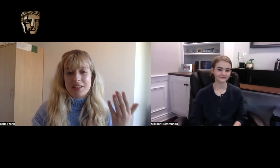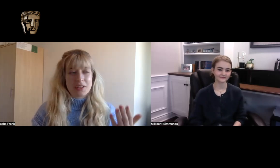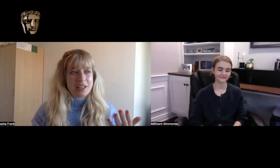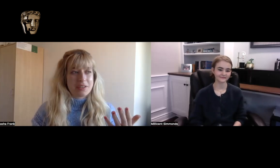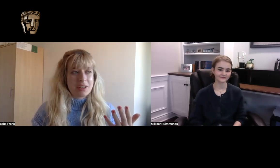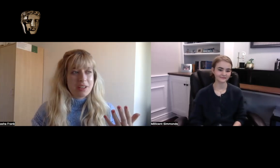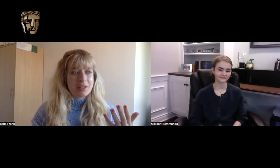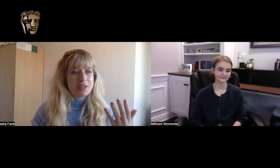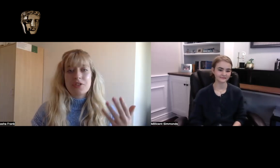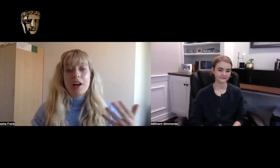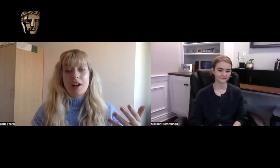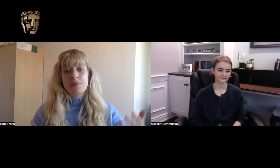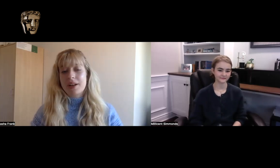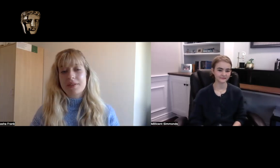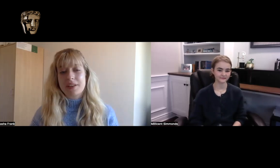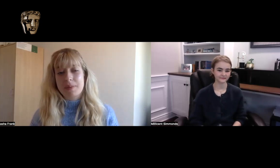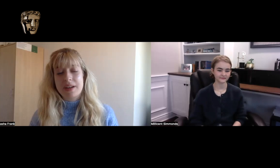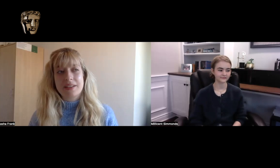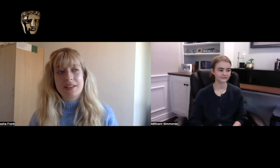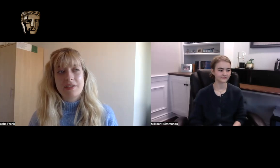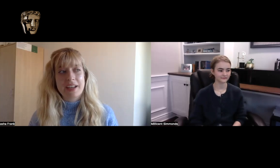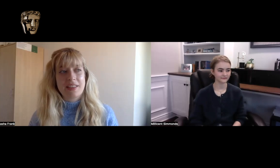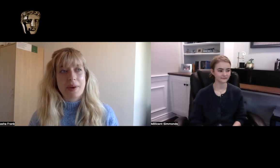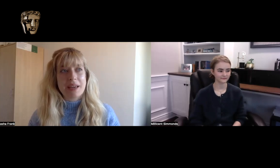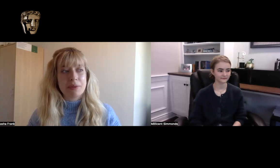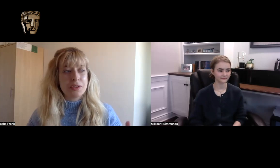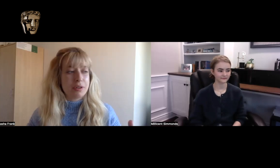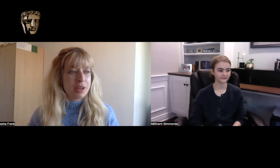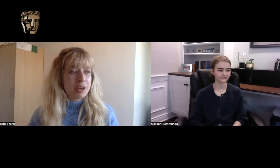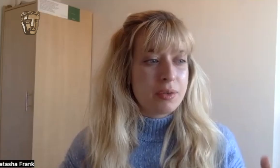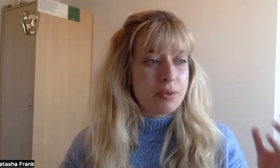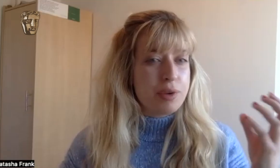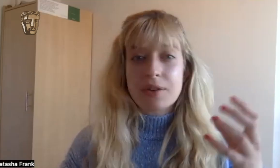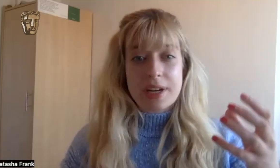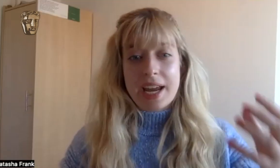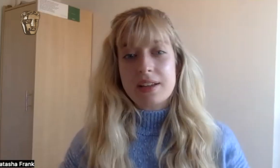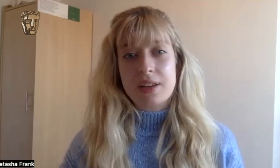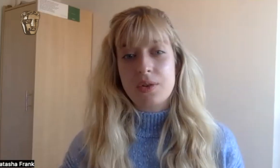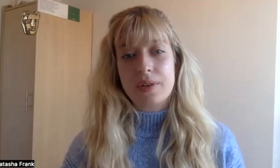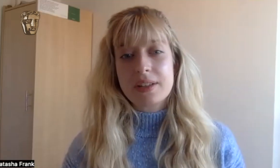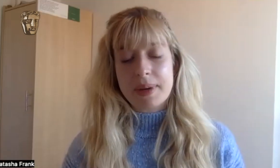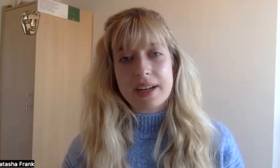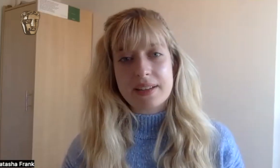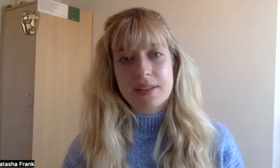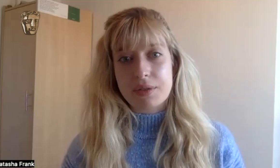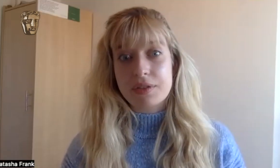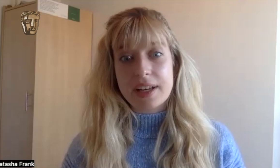it's such a large part of the experience and the fact that they were able to recreate your experience through film